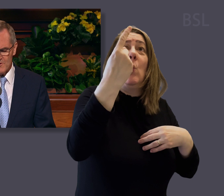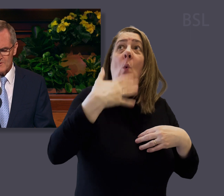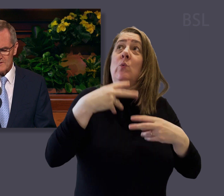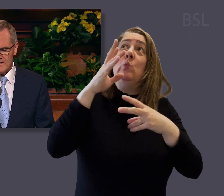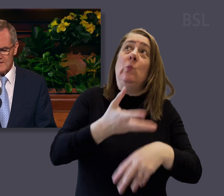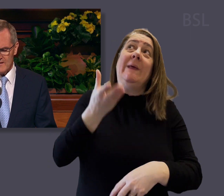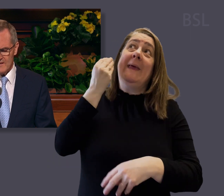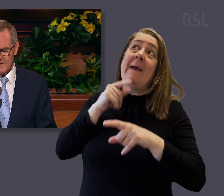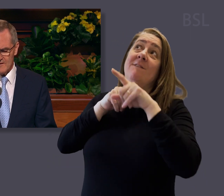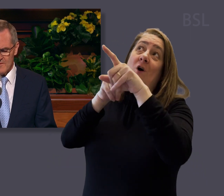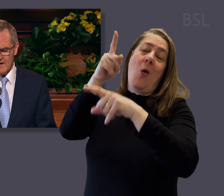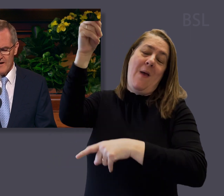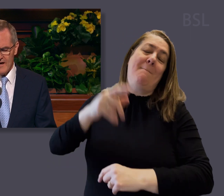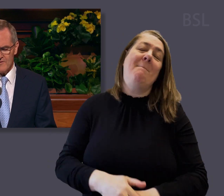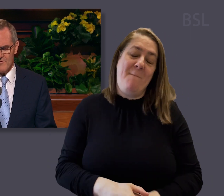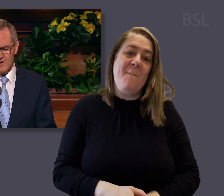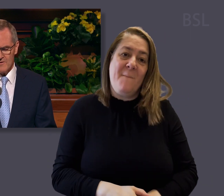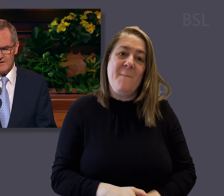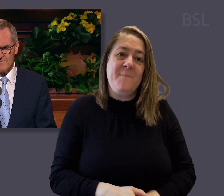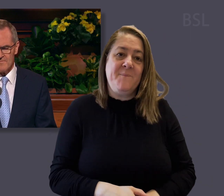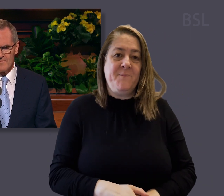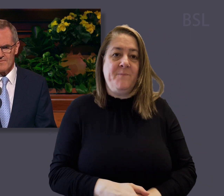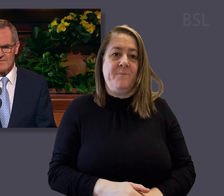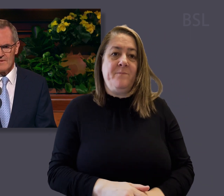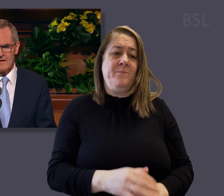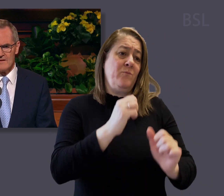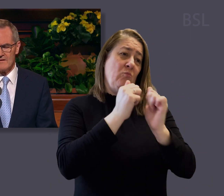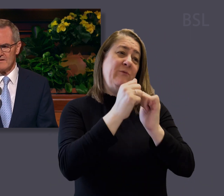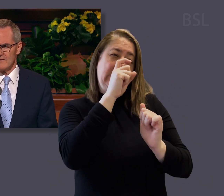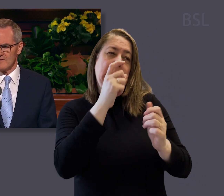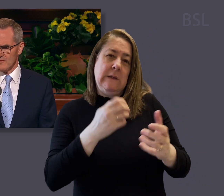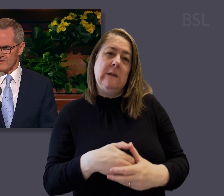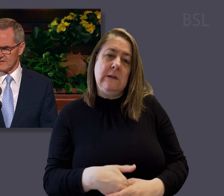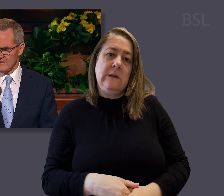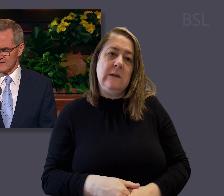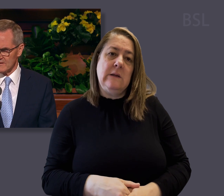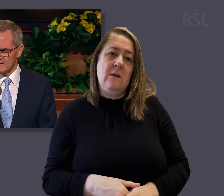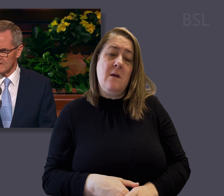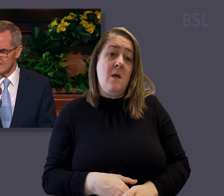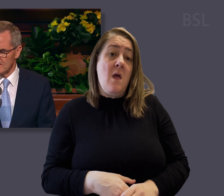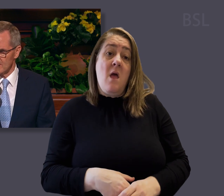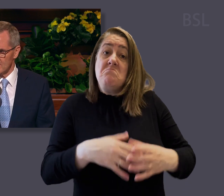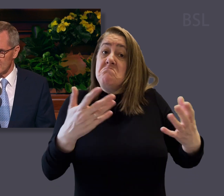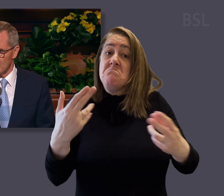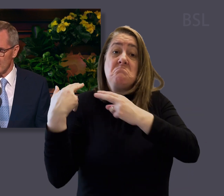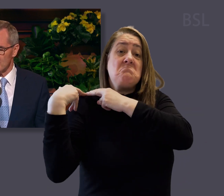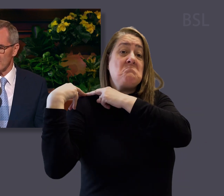who seek to hear Him and follow Him. Brothers and sisters, whether you are